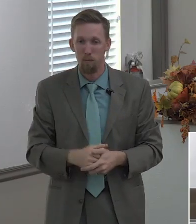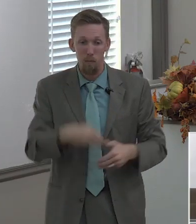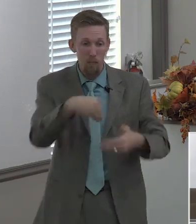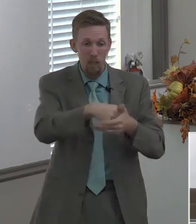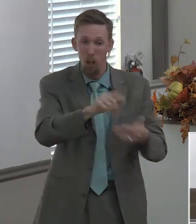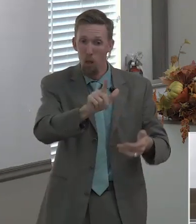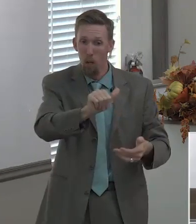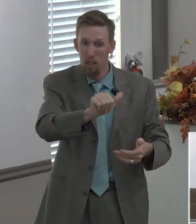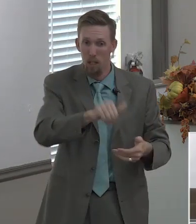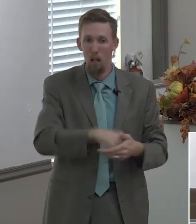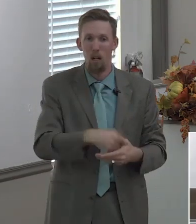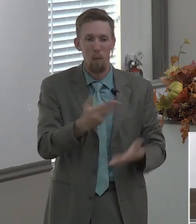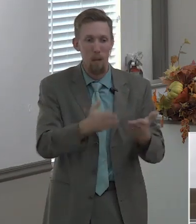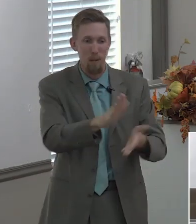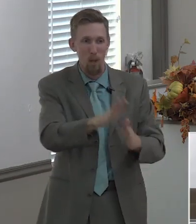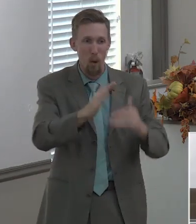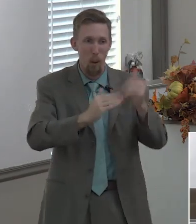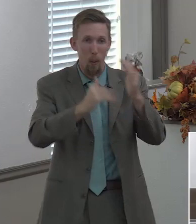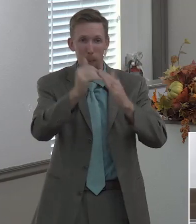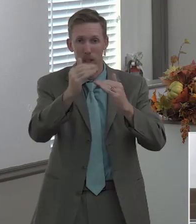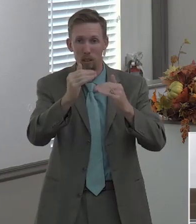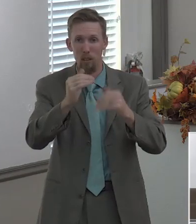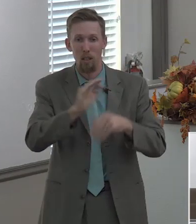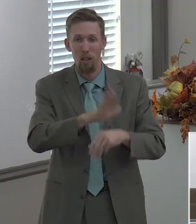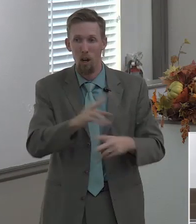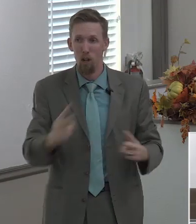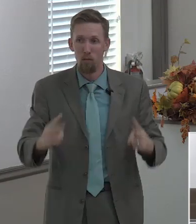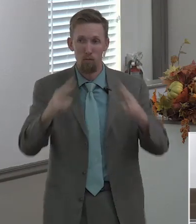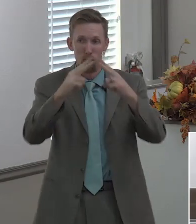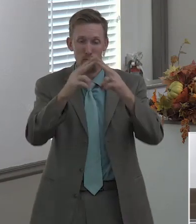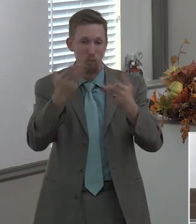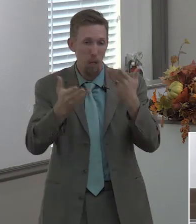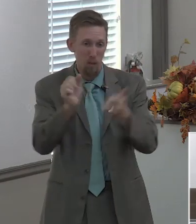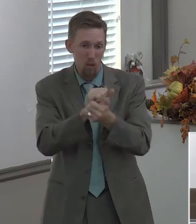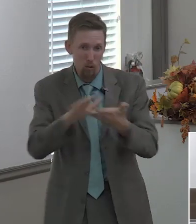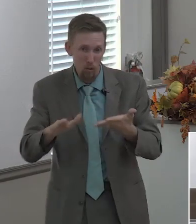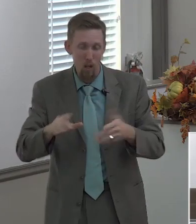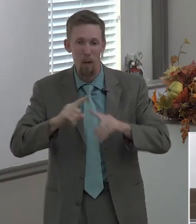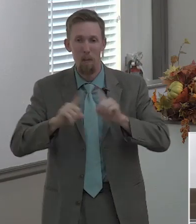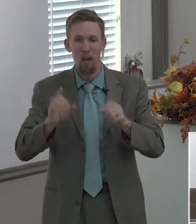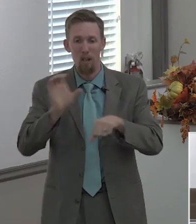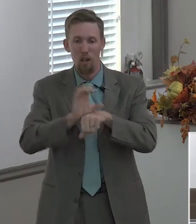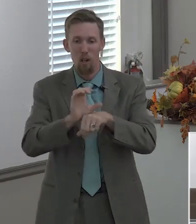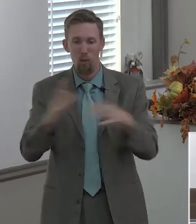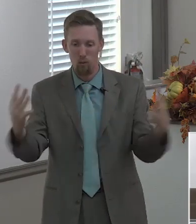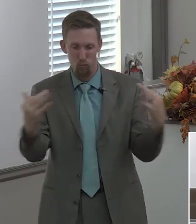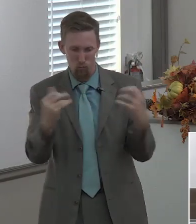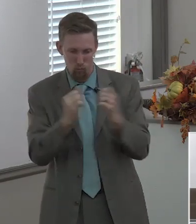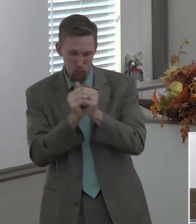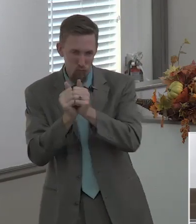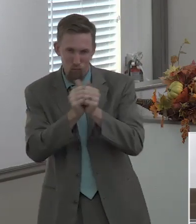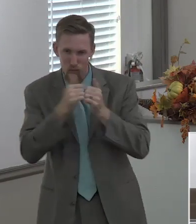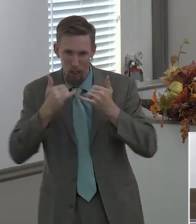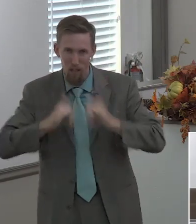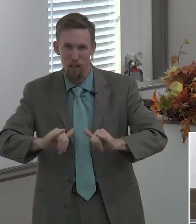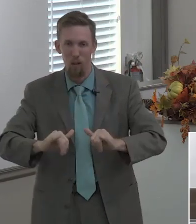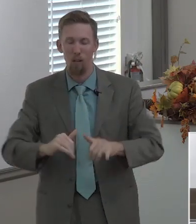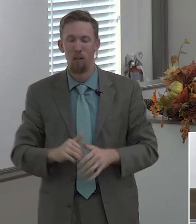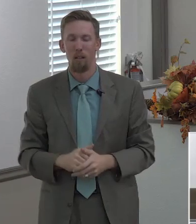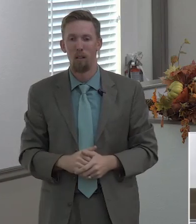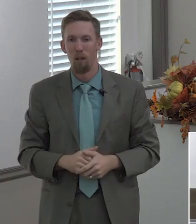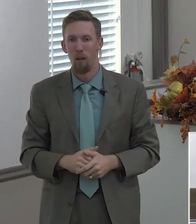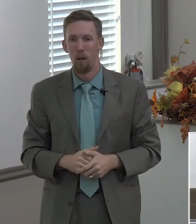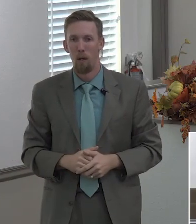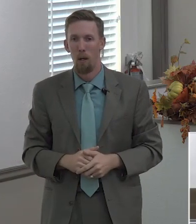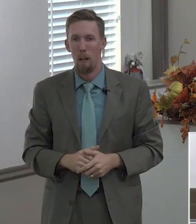but our church wasn't destroyed and so let's let's all band together and